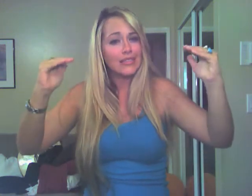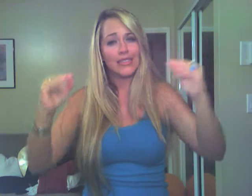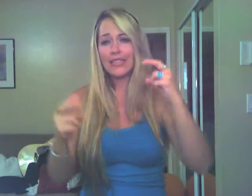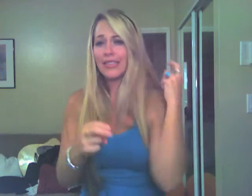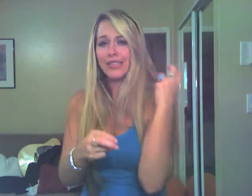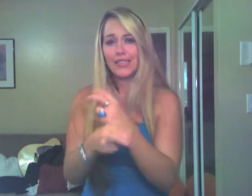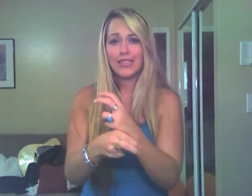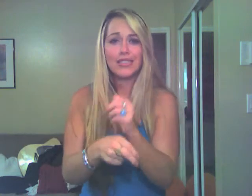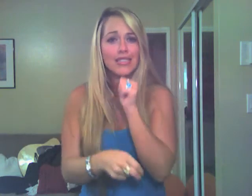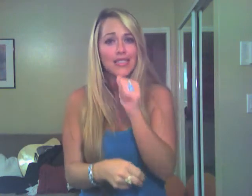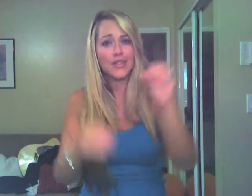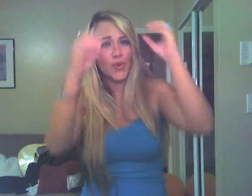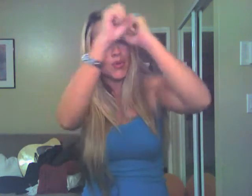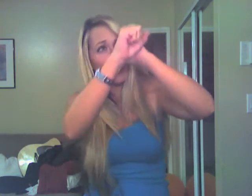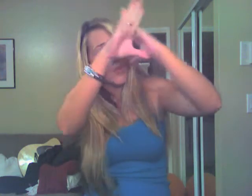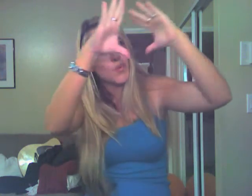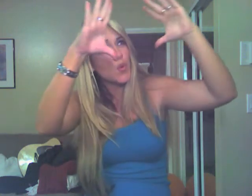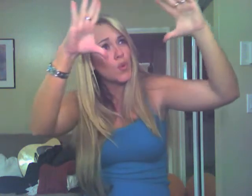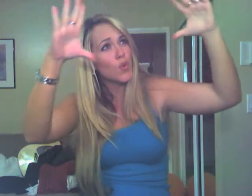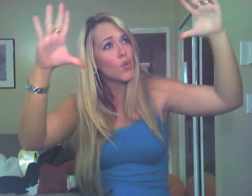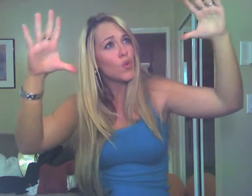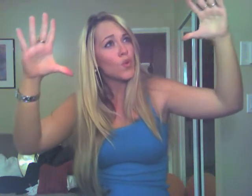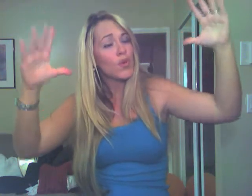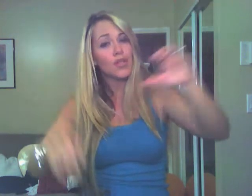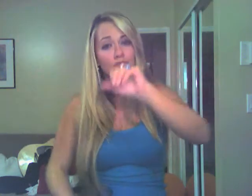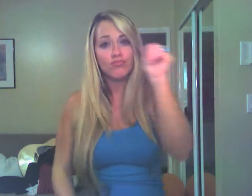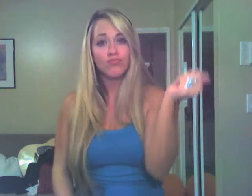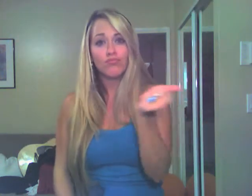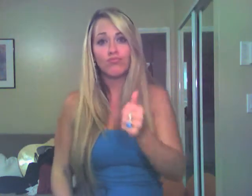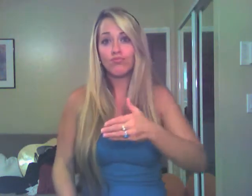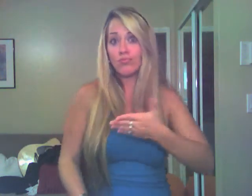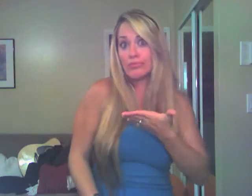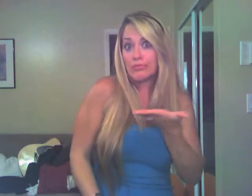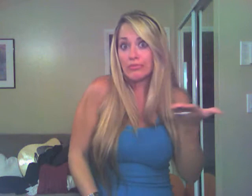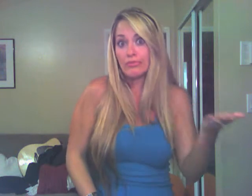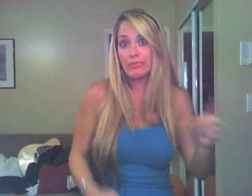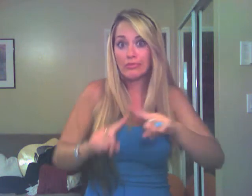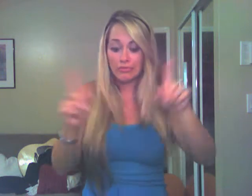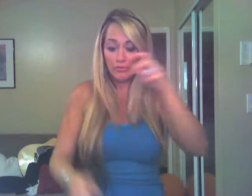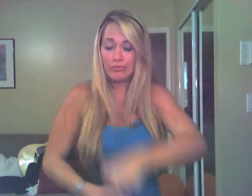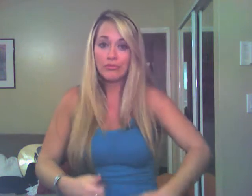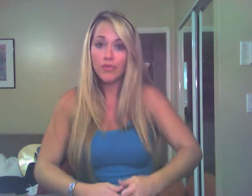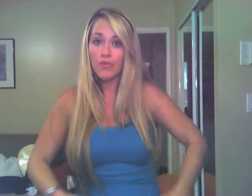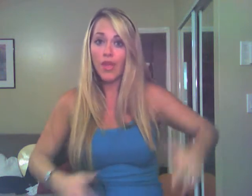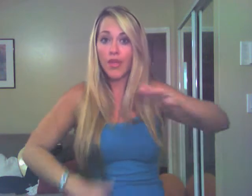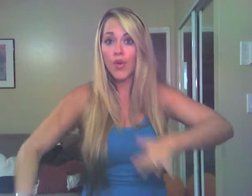got hard just trying not to picture her. In anything but aprons, dresses, many